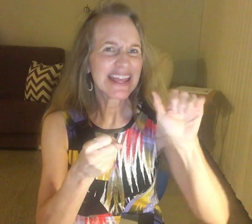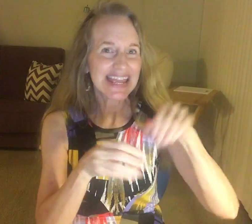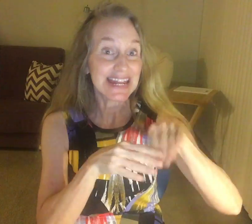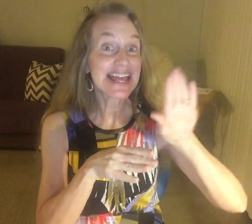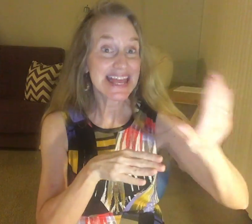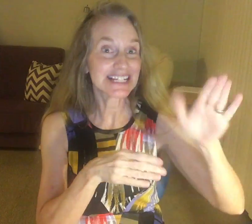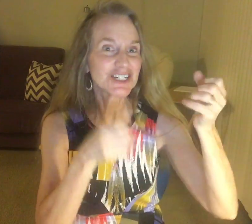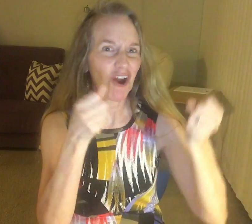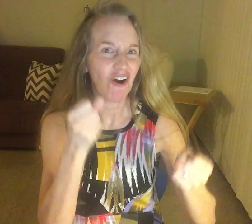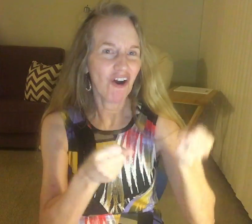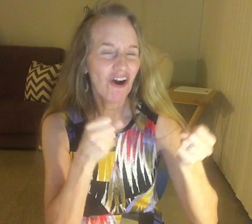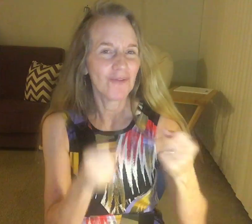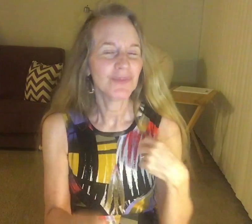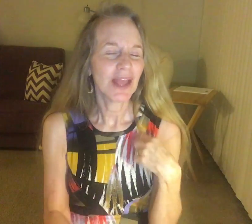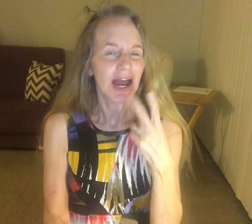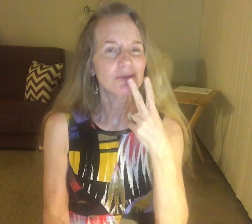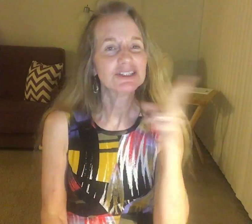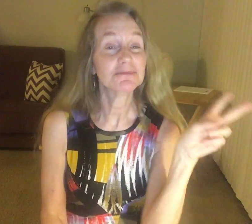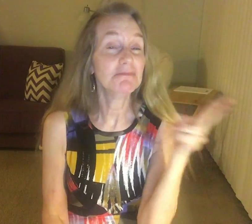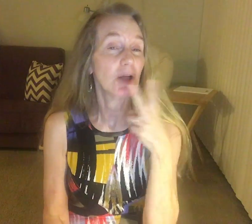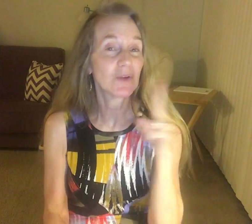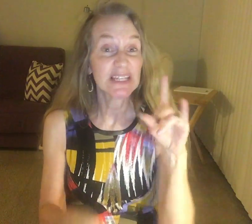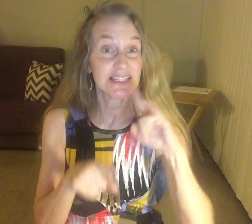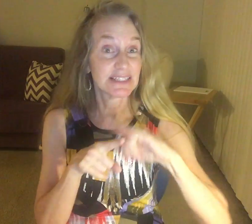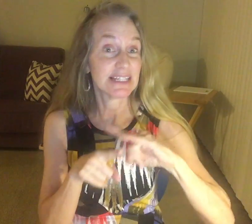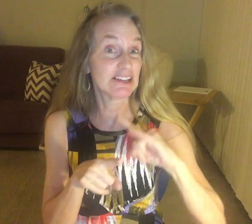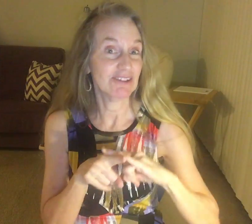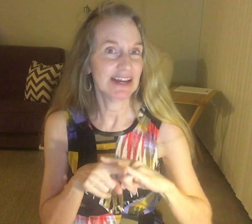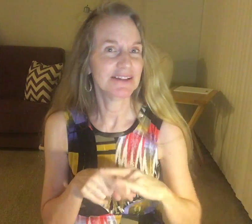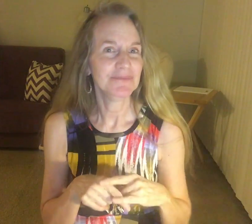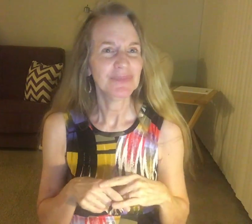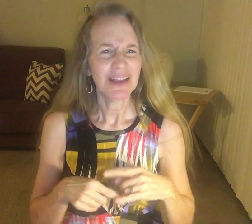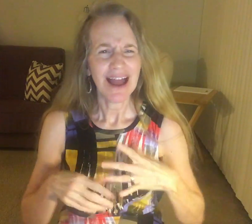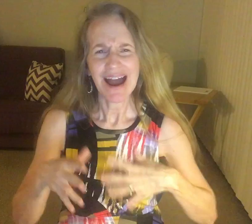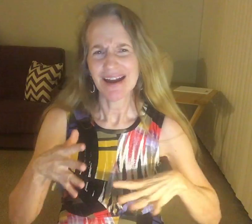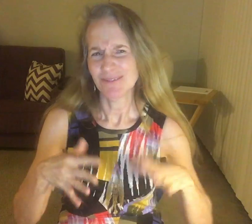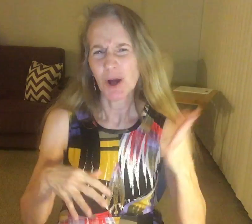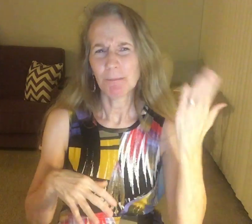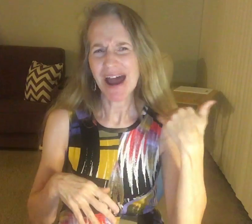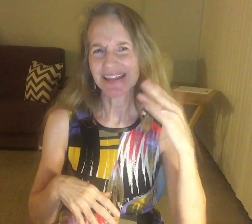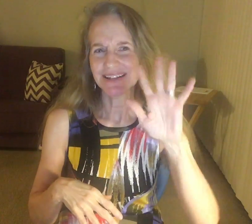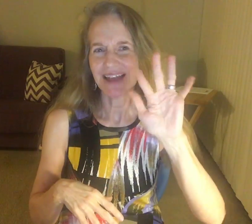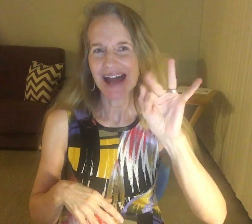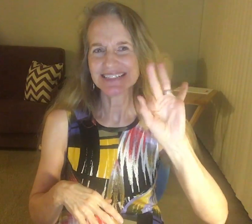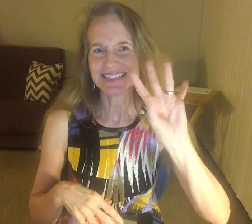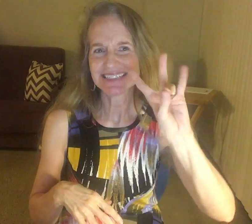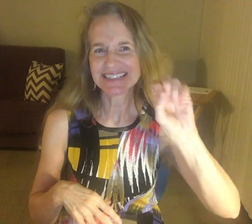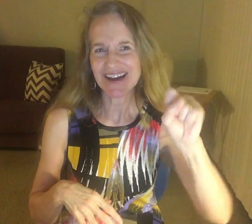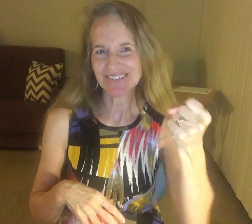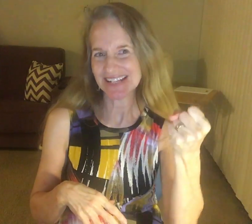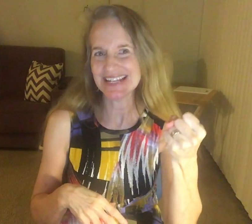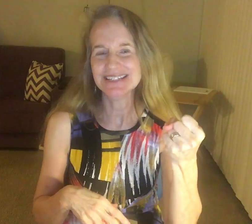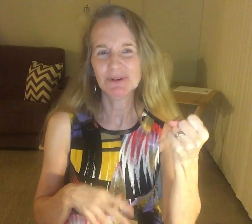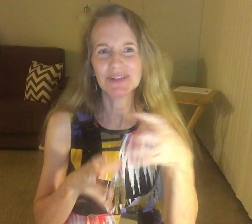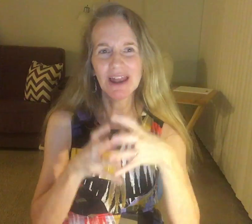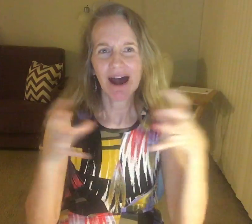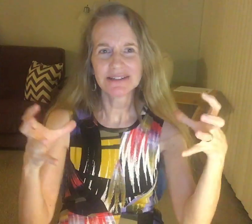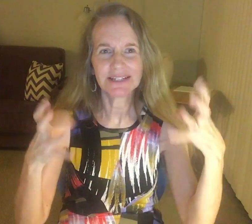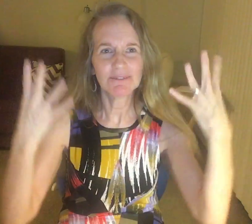immediate car, and smoking cigarette. You know, back in 1970, with a lot of